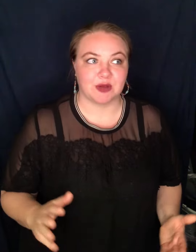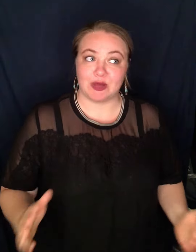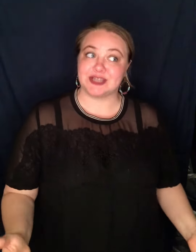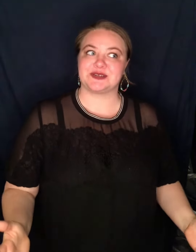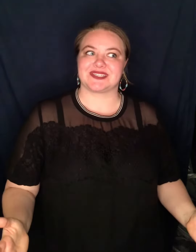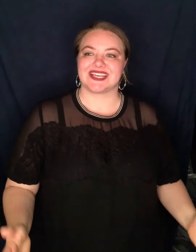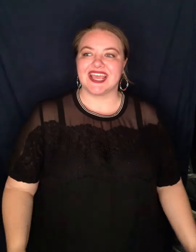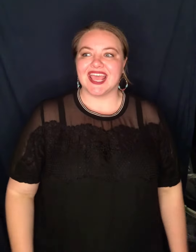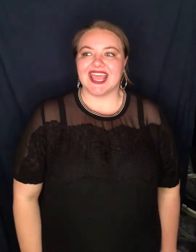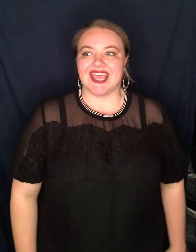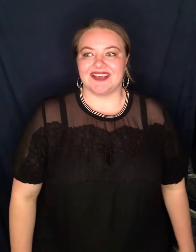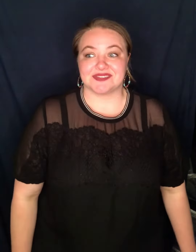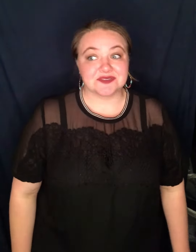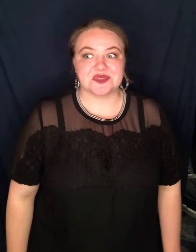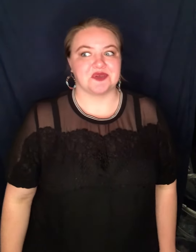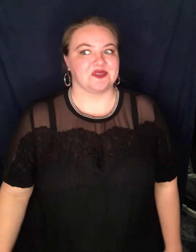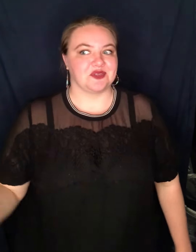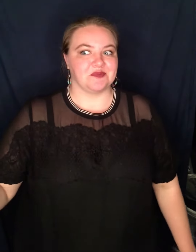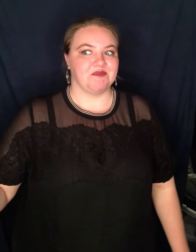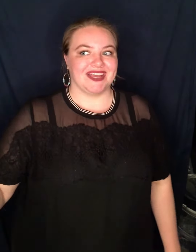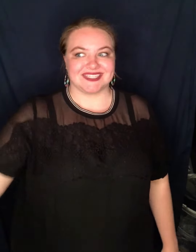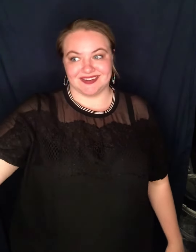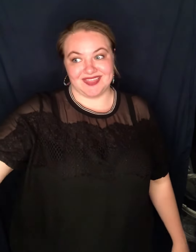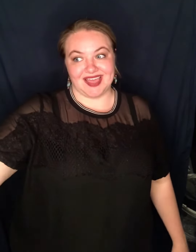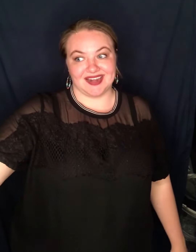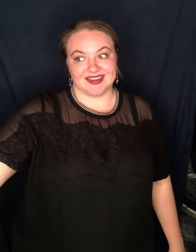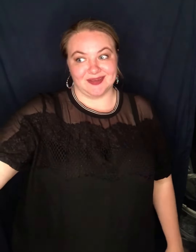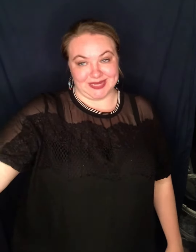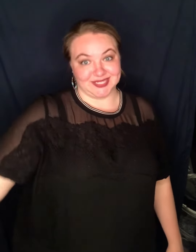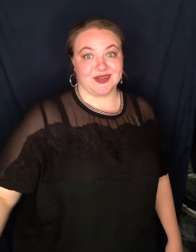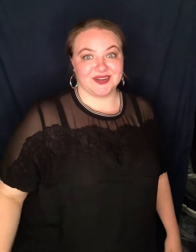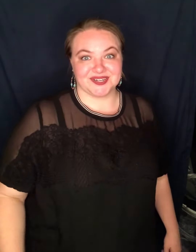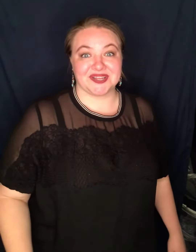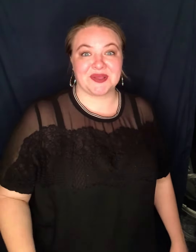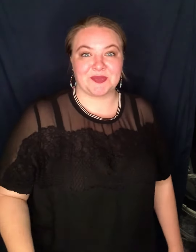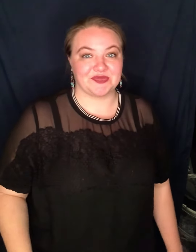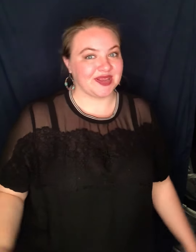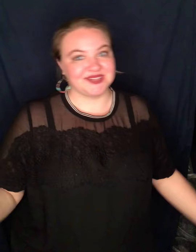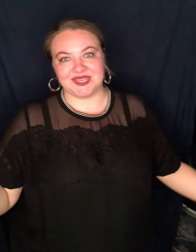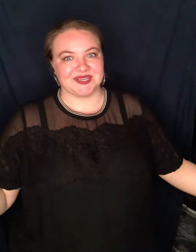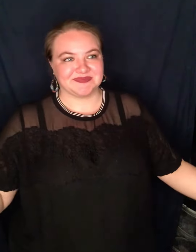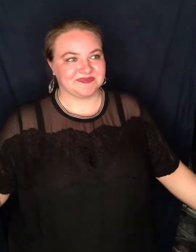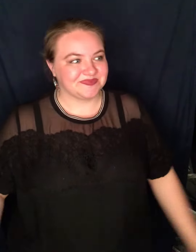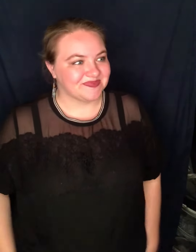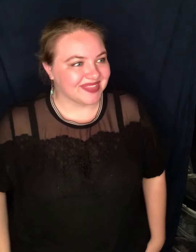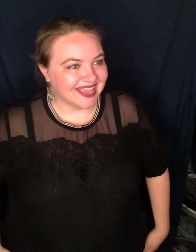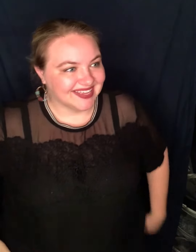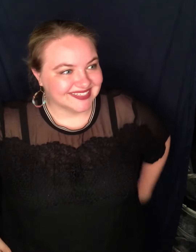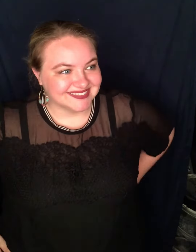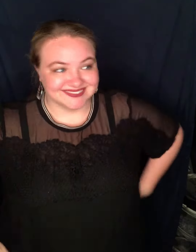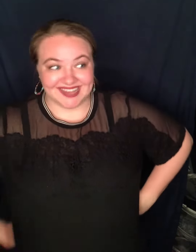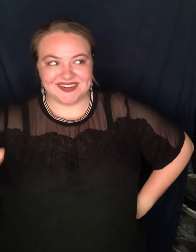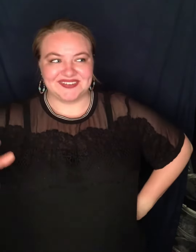what I want to do is have sex with you in the backseat of that amazing car. But frankly, I don't know.